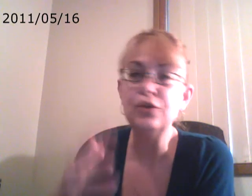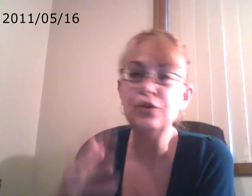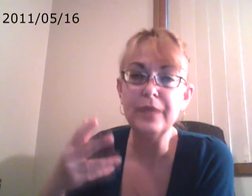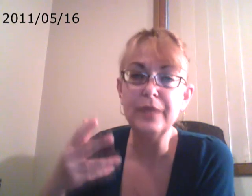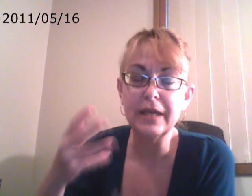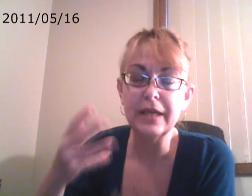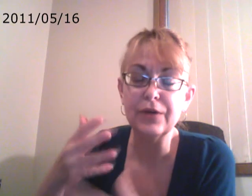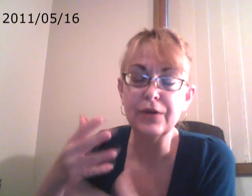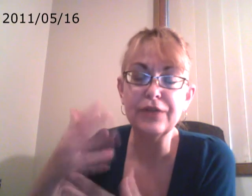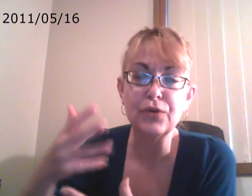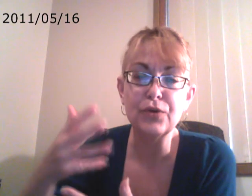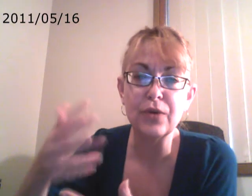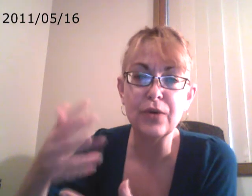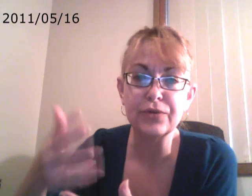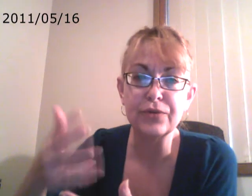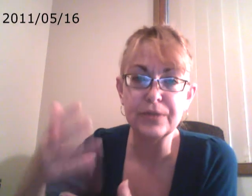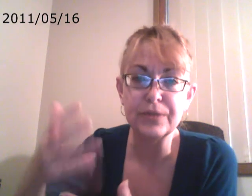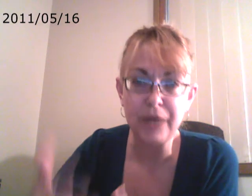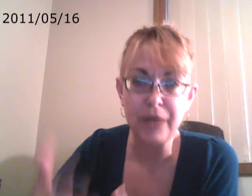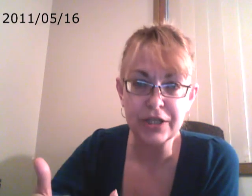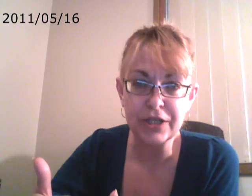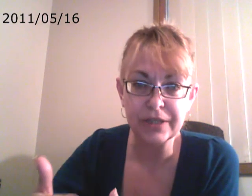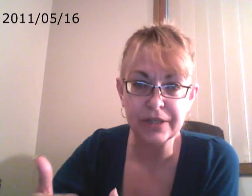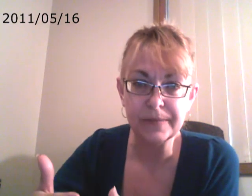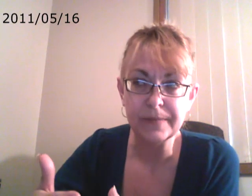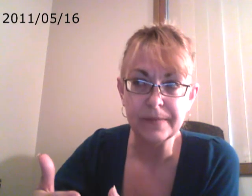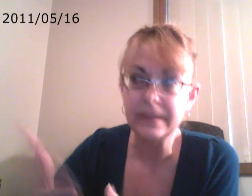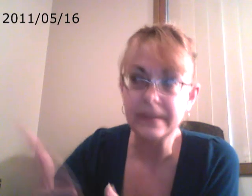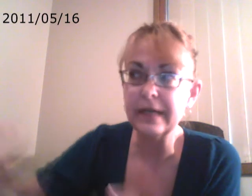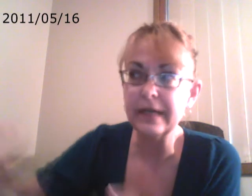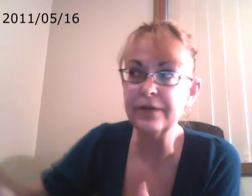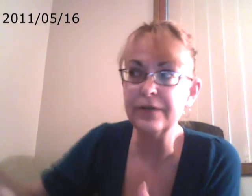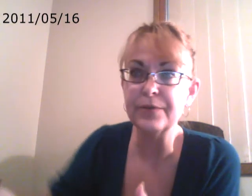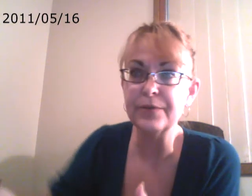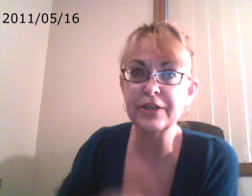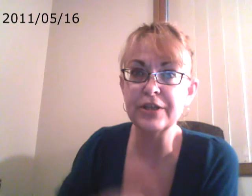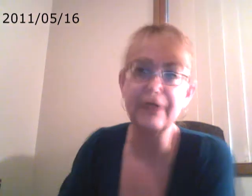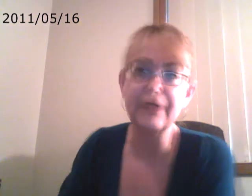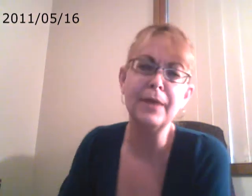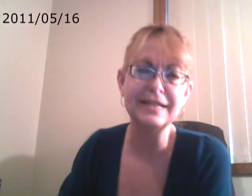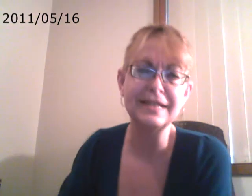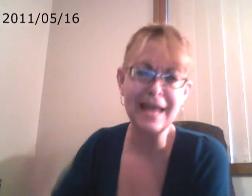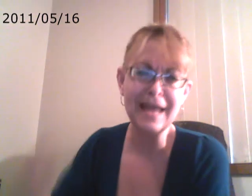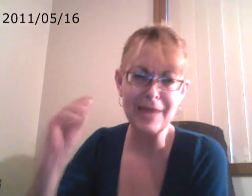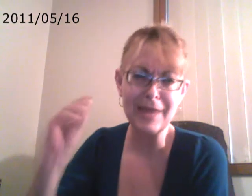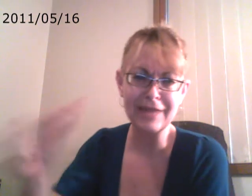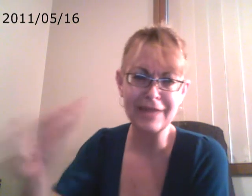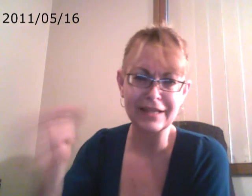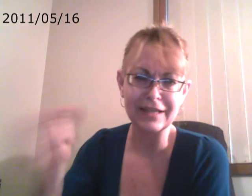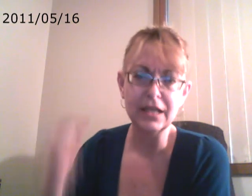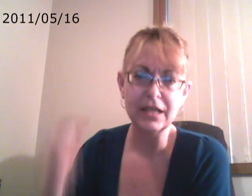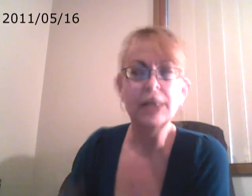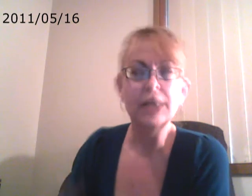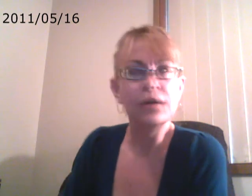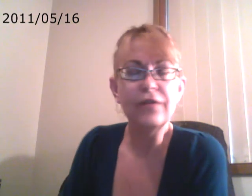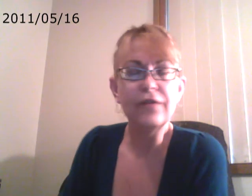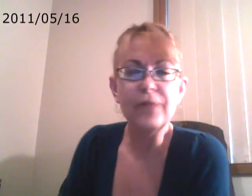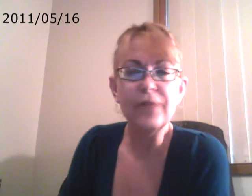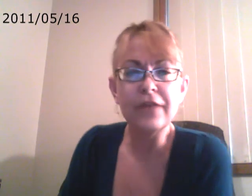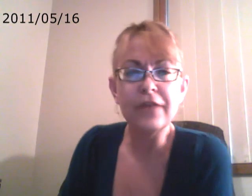you be, you know, if you're going through a depression, get out of your depression now. Come on, snap out of it. You know, if everybody, if